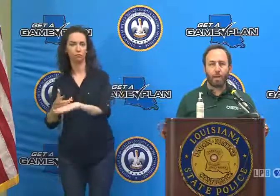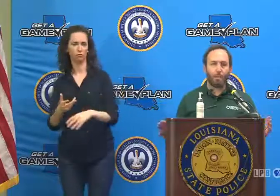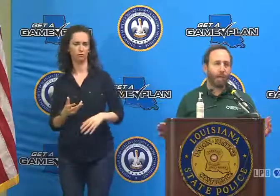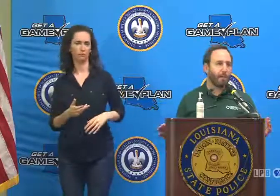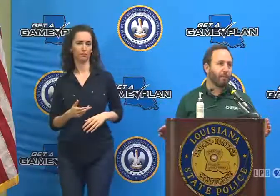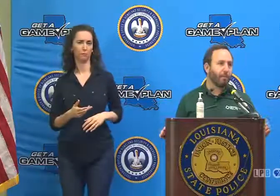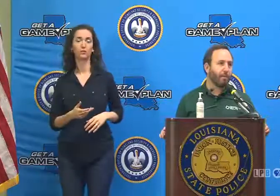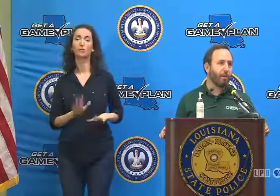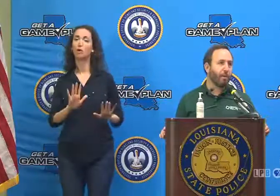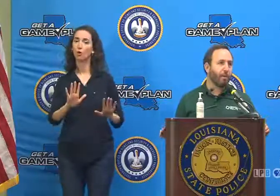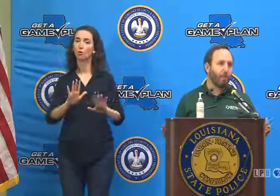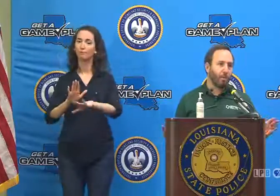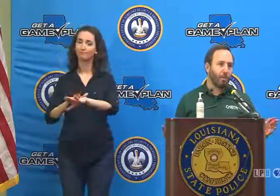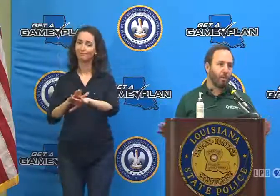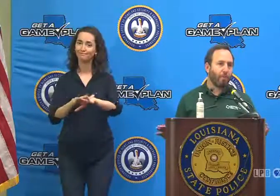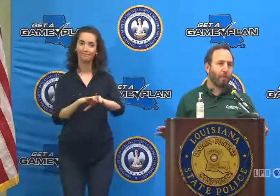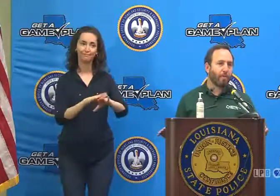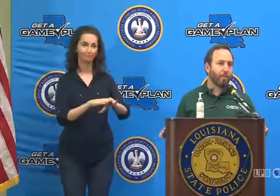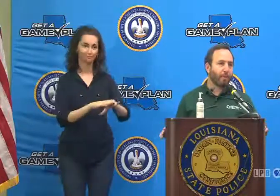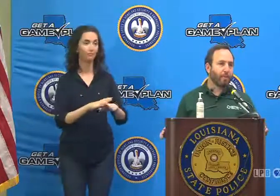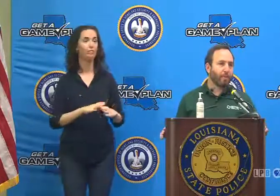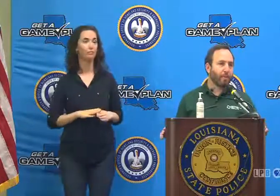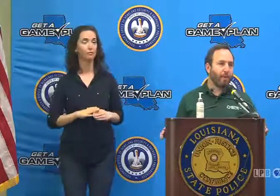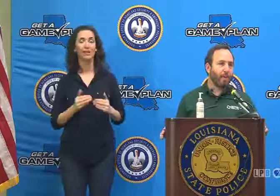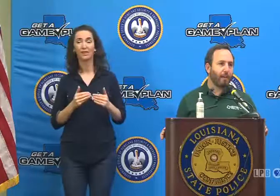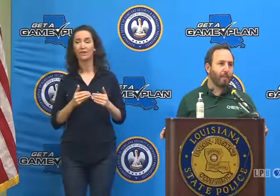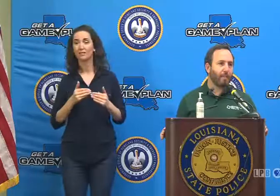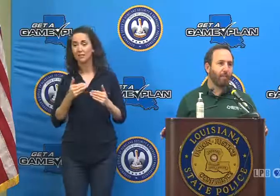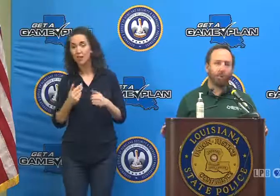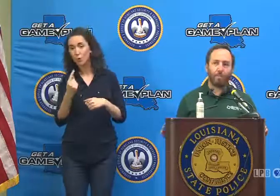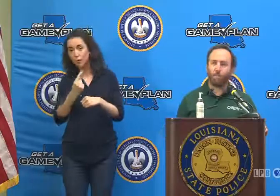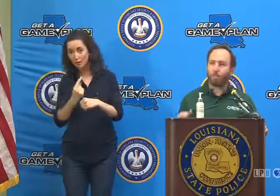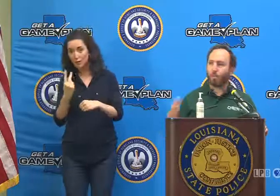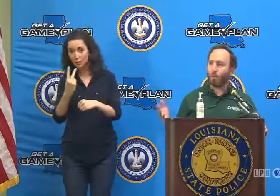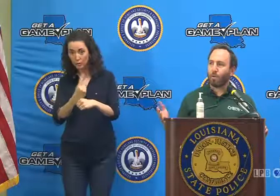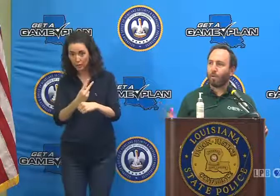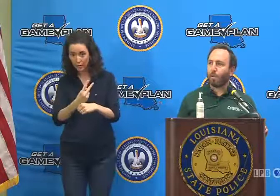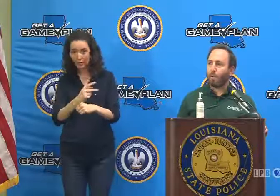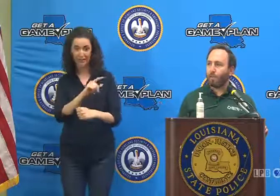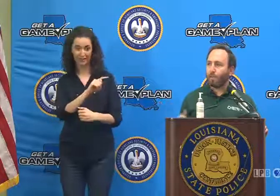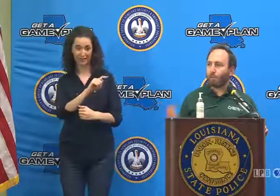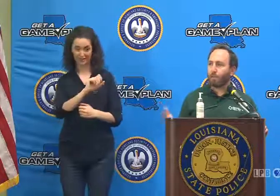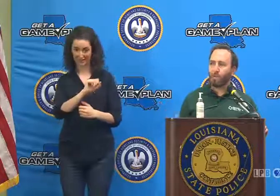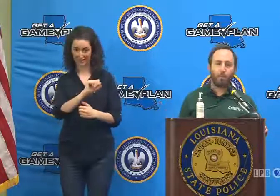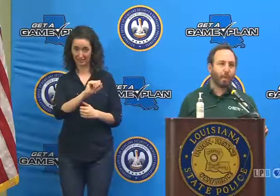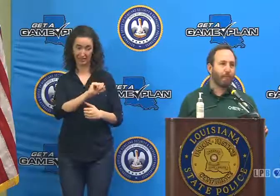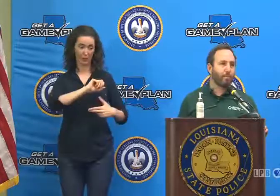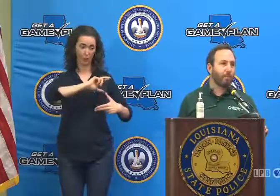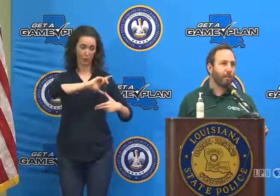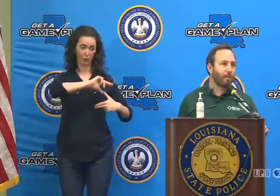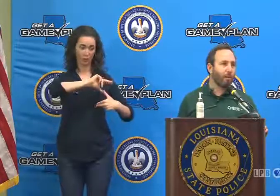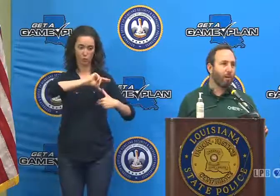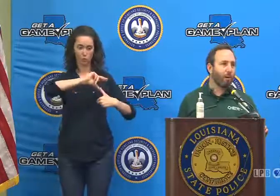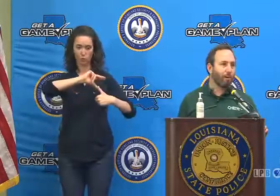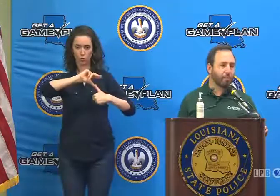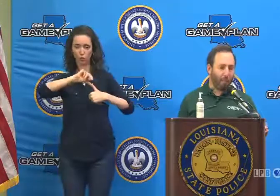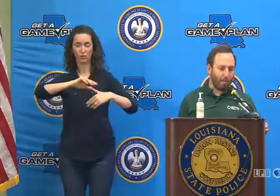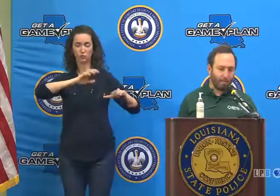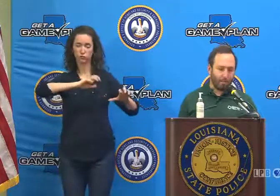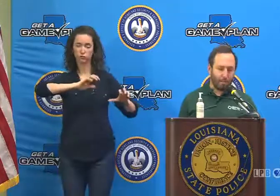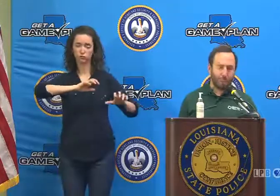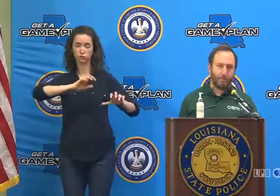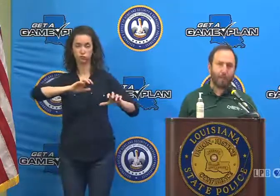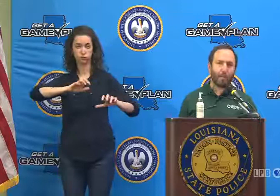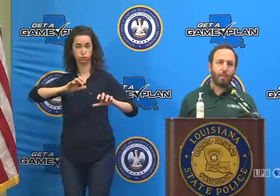So I have to ask people throughout the next couple days as this tropical storm and the associated bands drops a lot of water